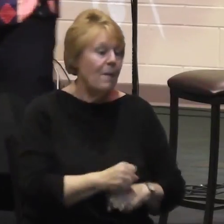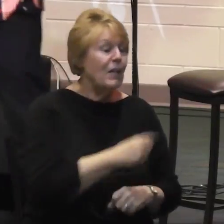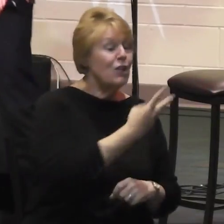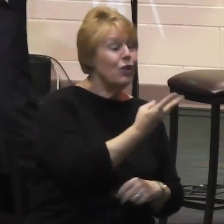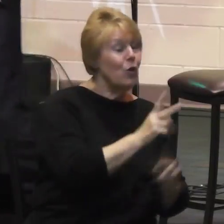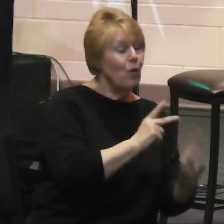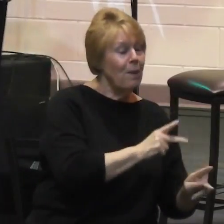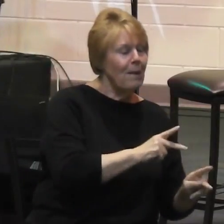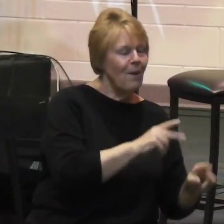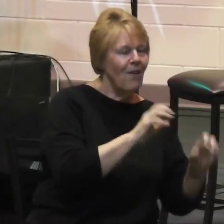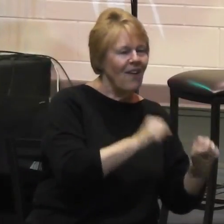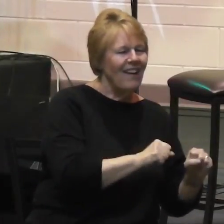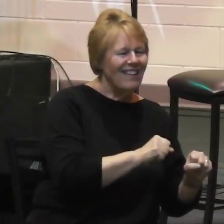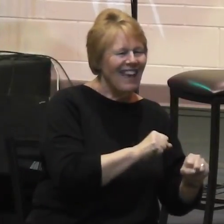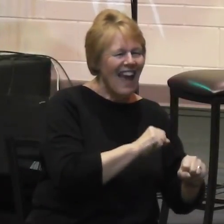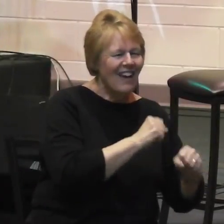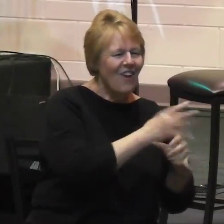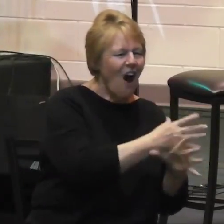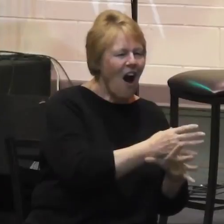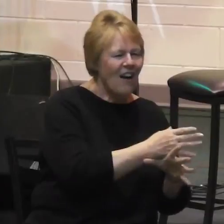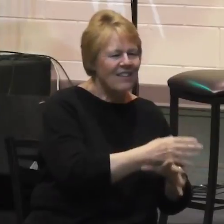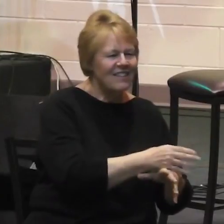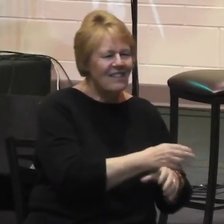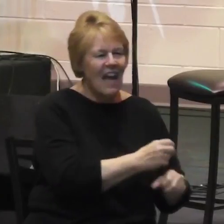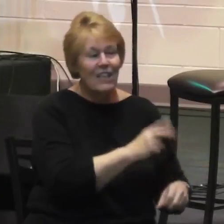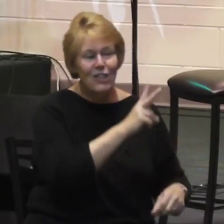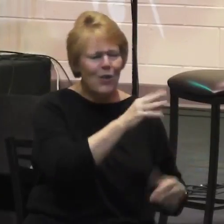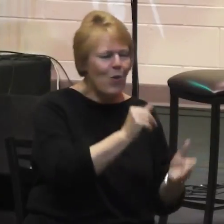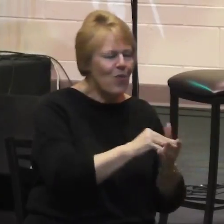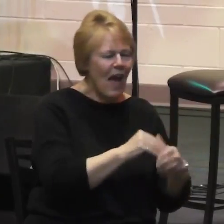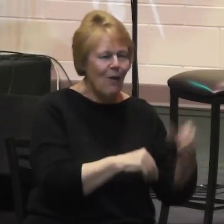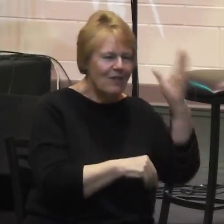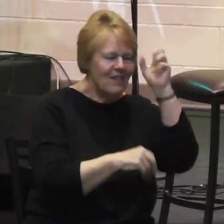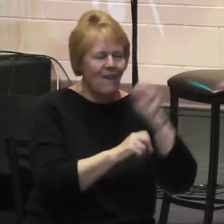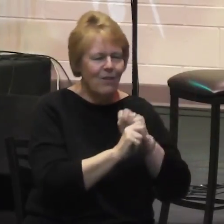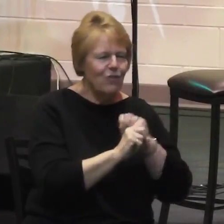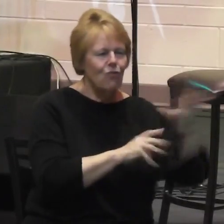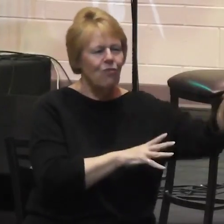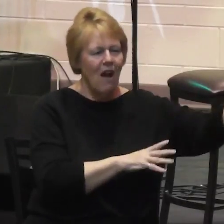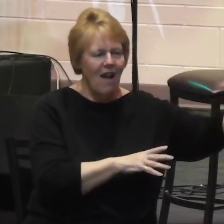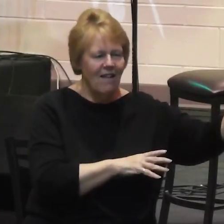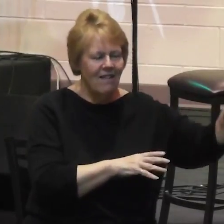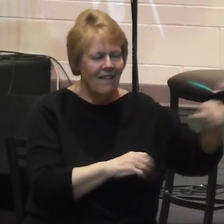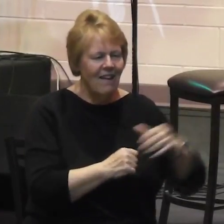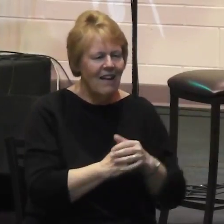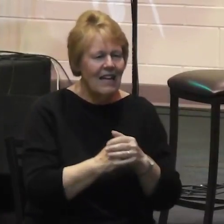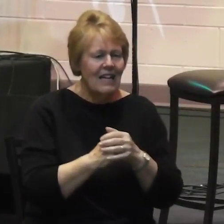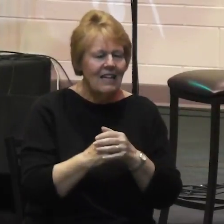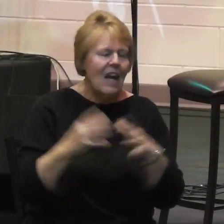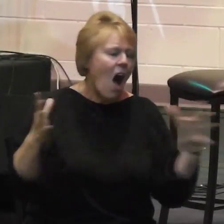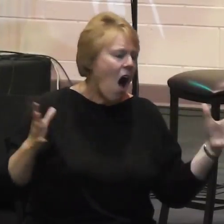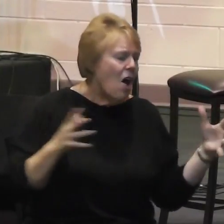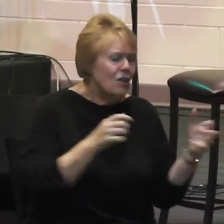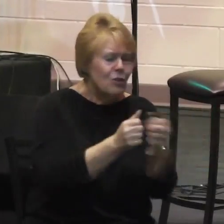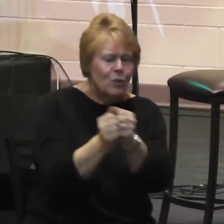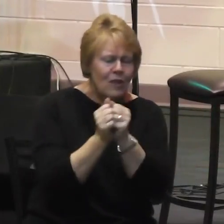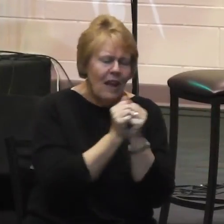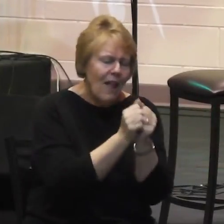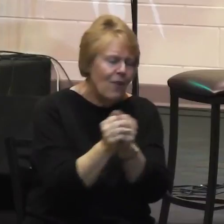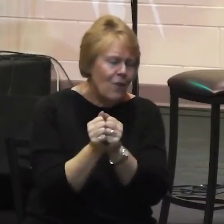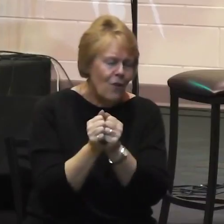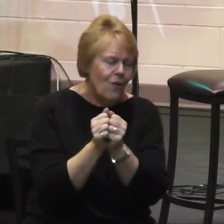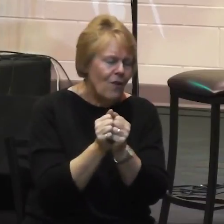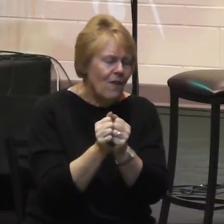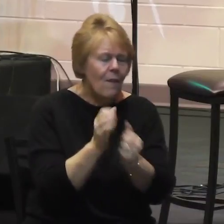it makes it in the synergy that comes out of joining together is so much greater than the sum of the